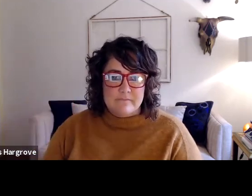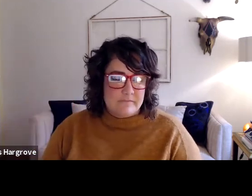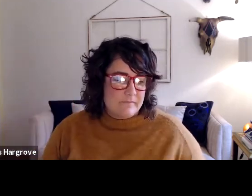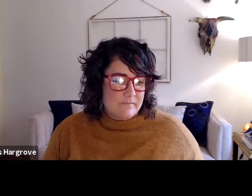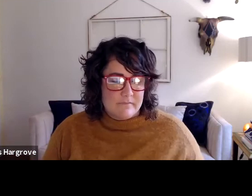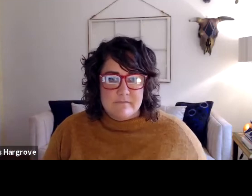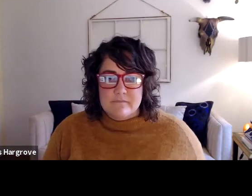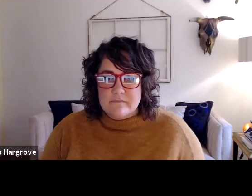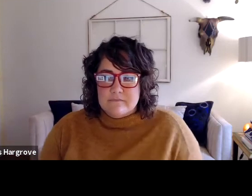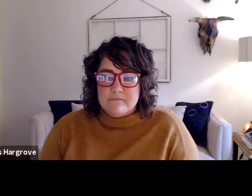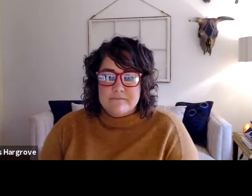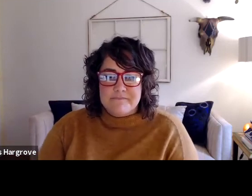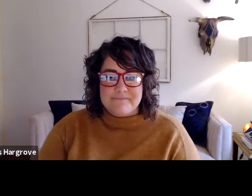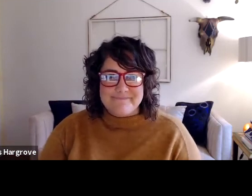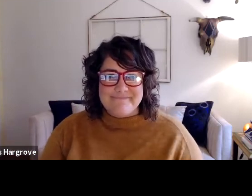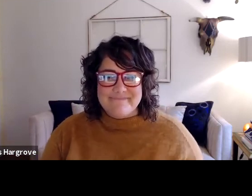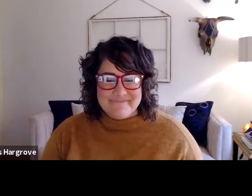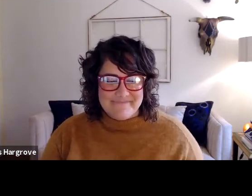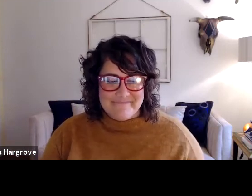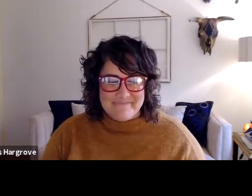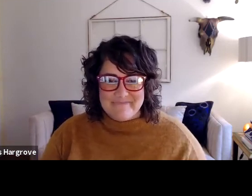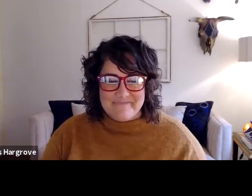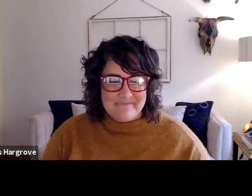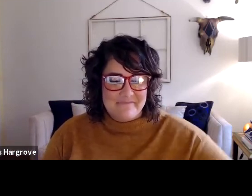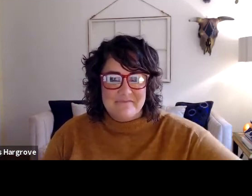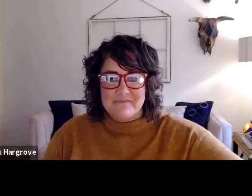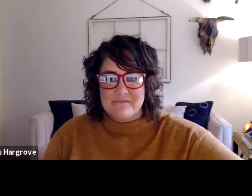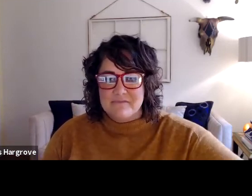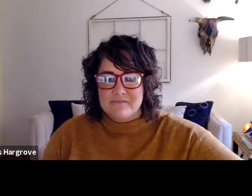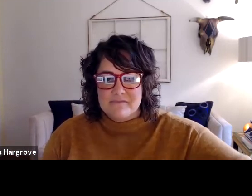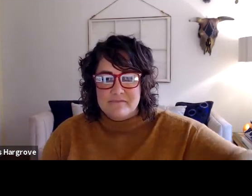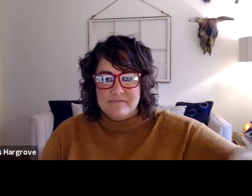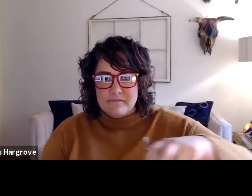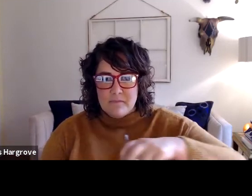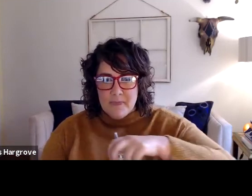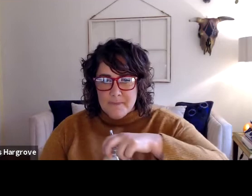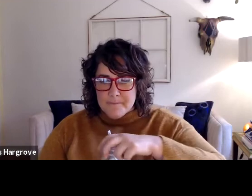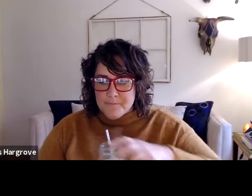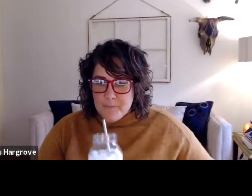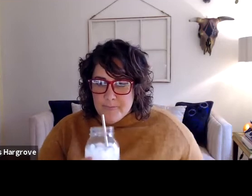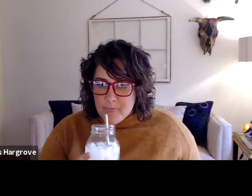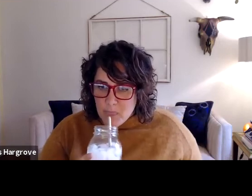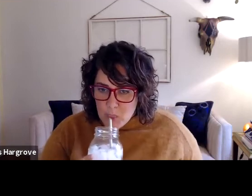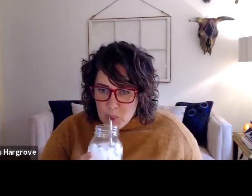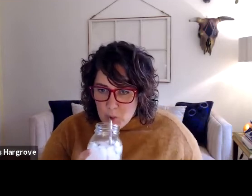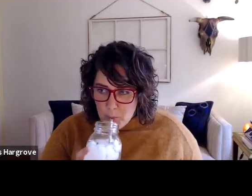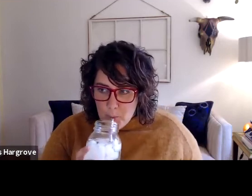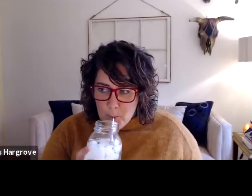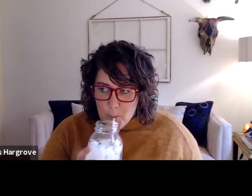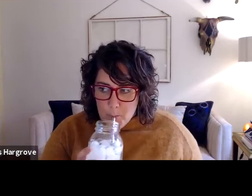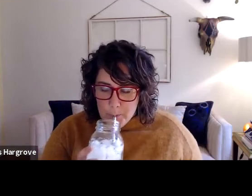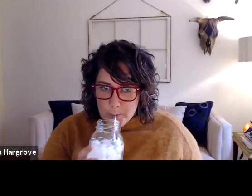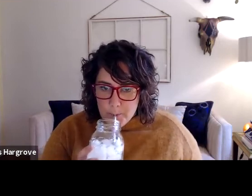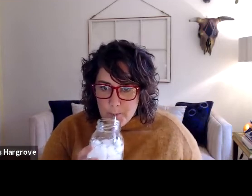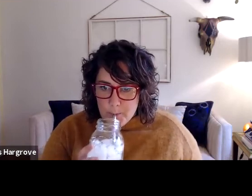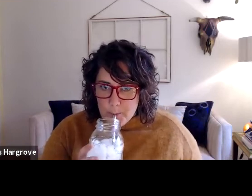of the folks that attended had transportation issues, didn't have vehicles or ways to get there.